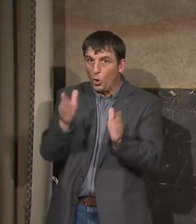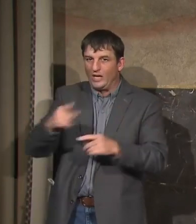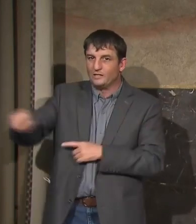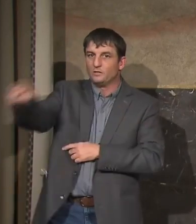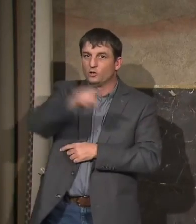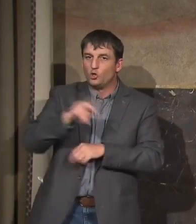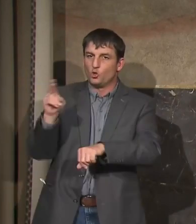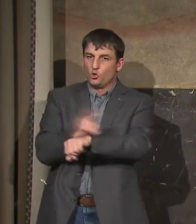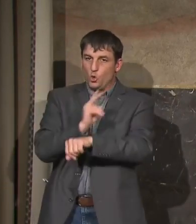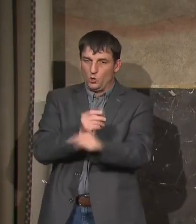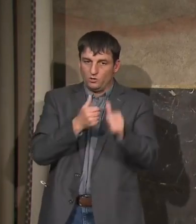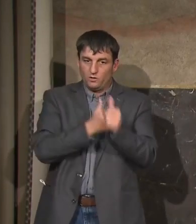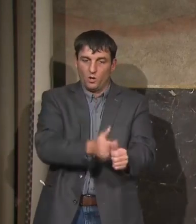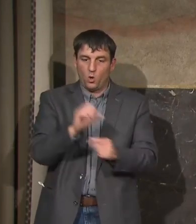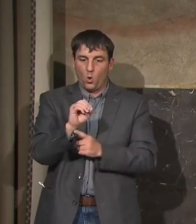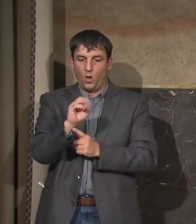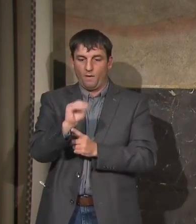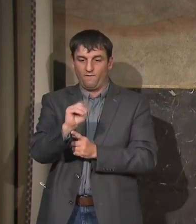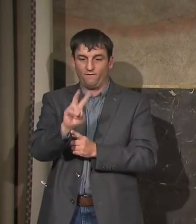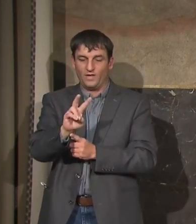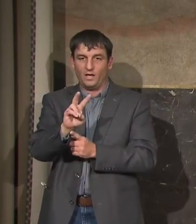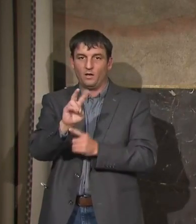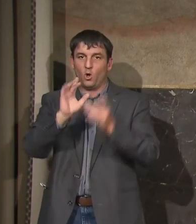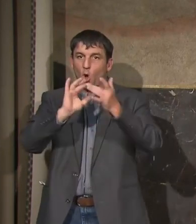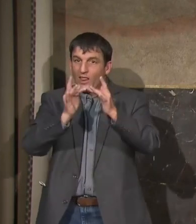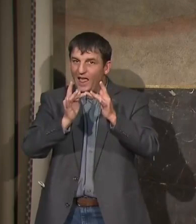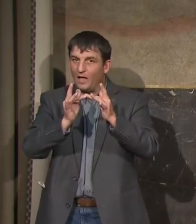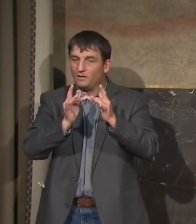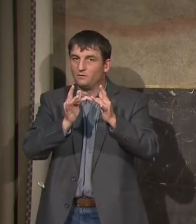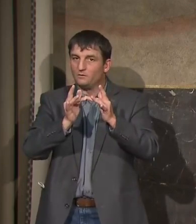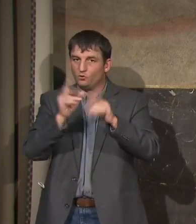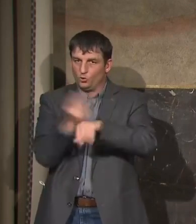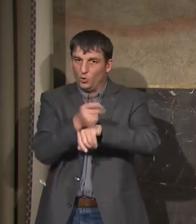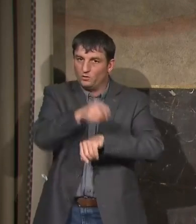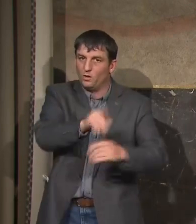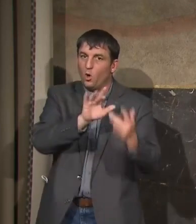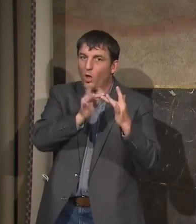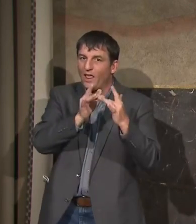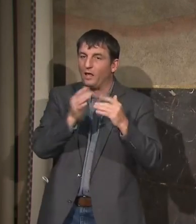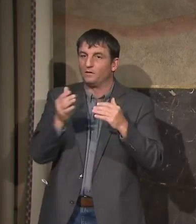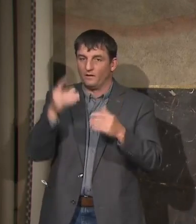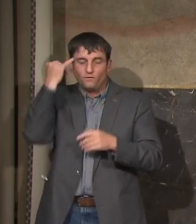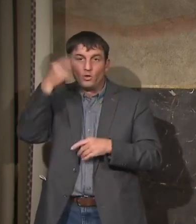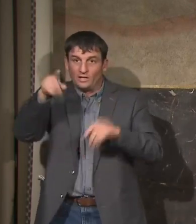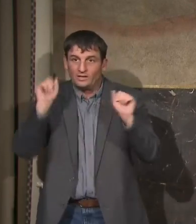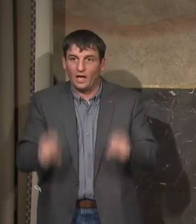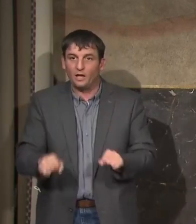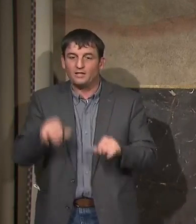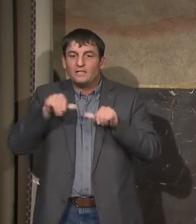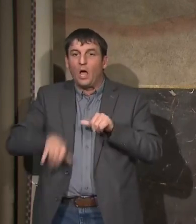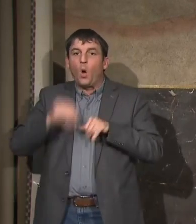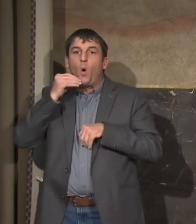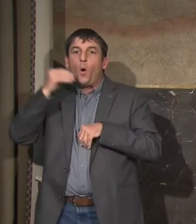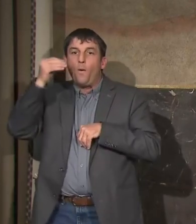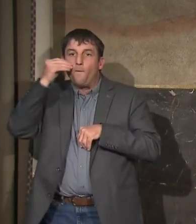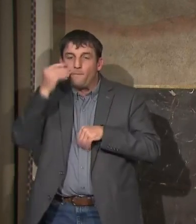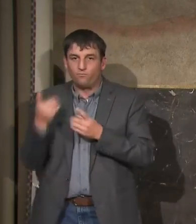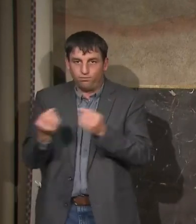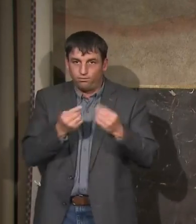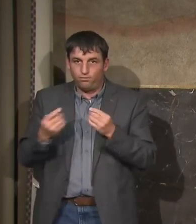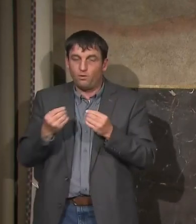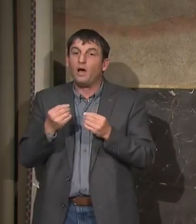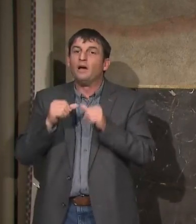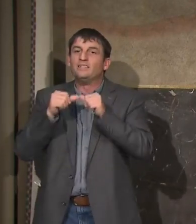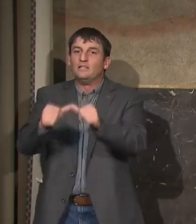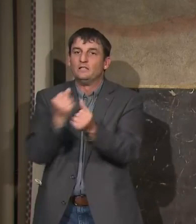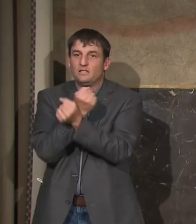OMV online services when possible. That's one way that you can stay home, get your business done, and be as safe as